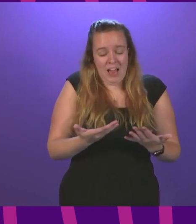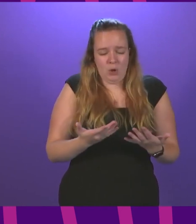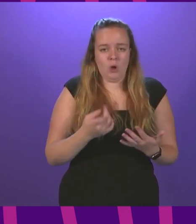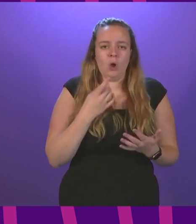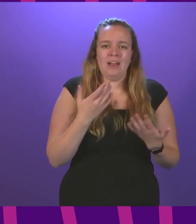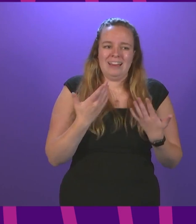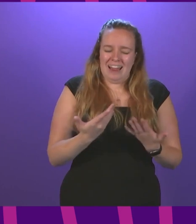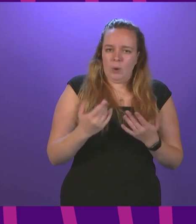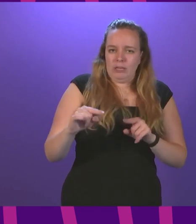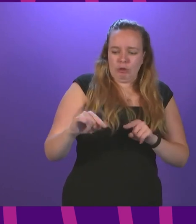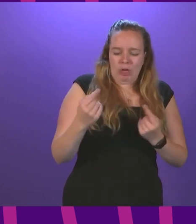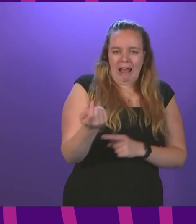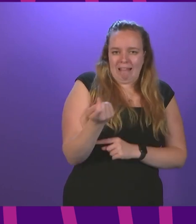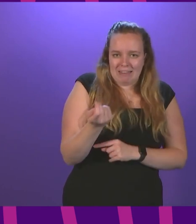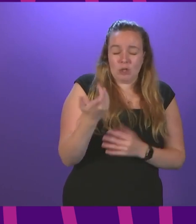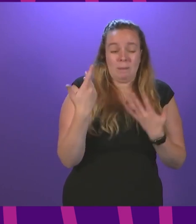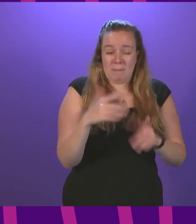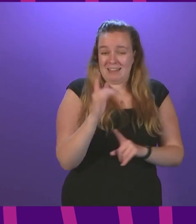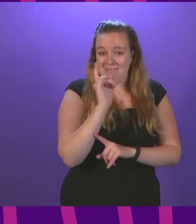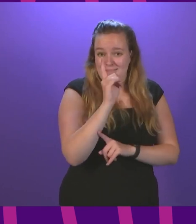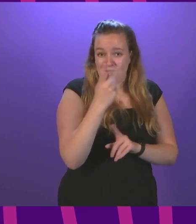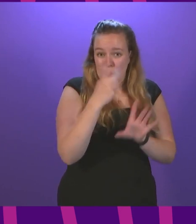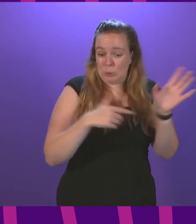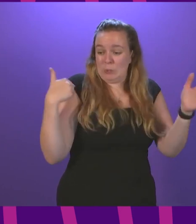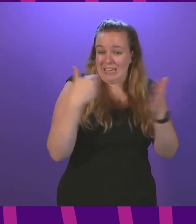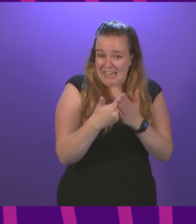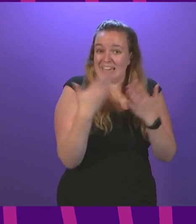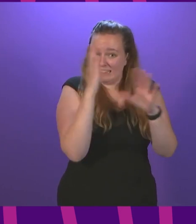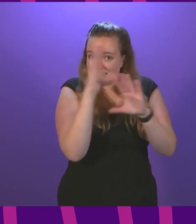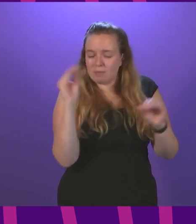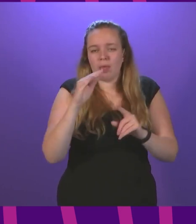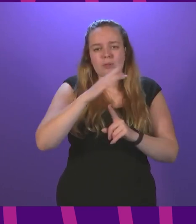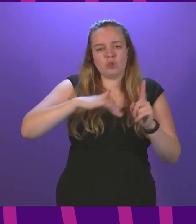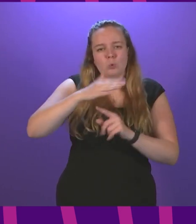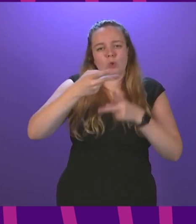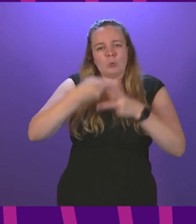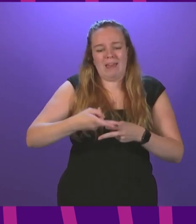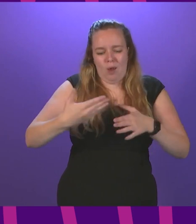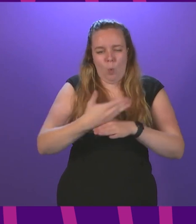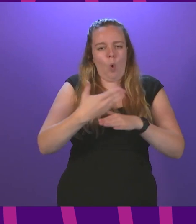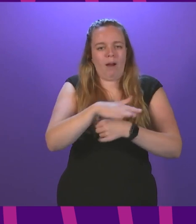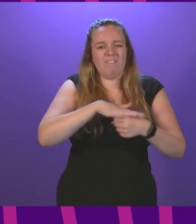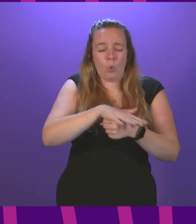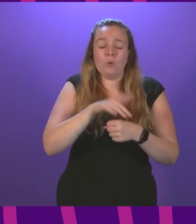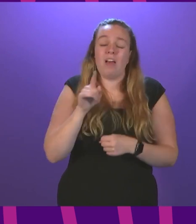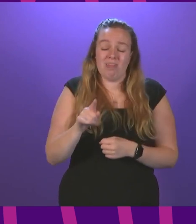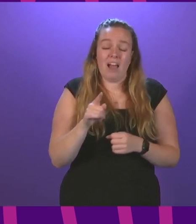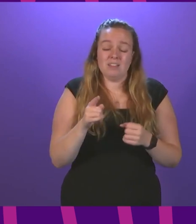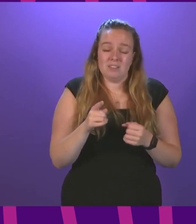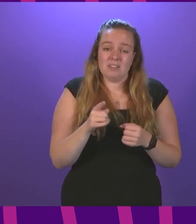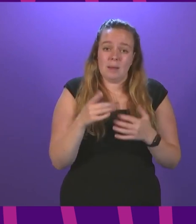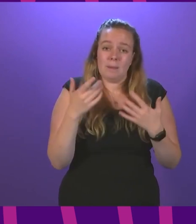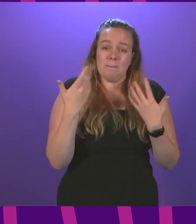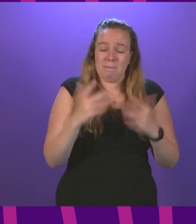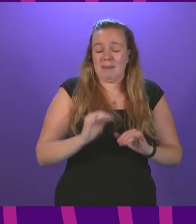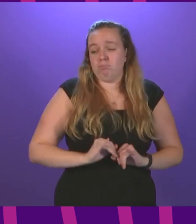a challenge as we have warned for the past two years around the social care workforce which is partly in large part been